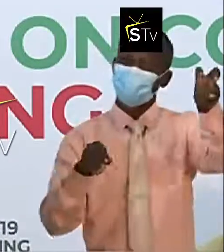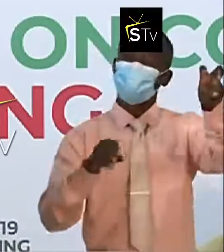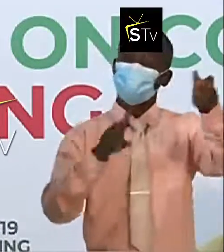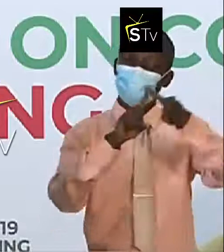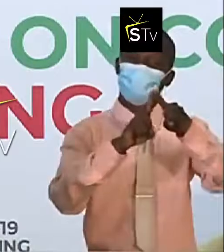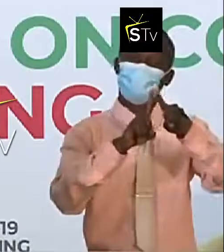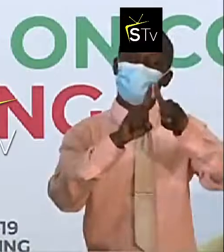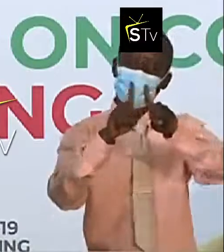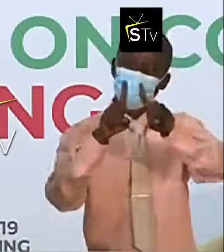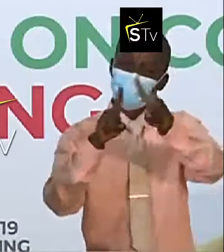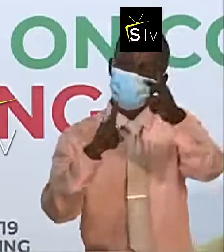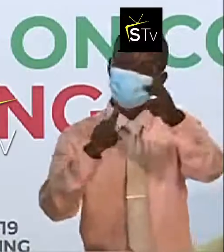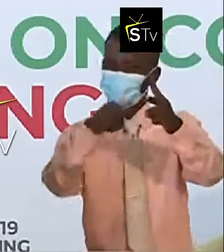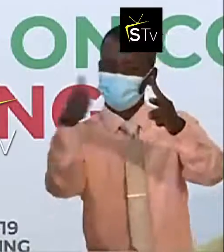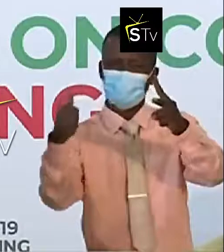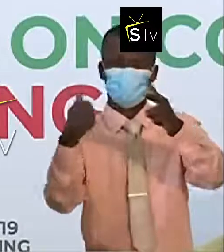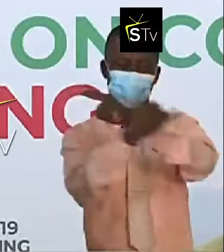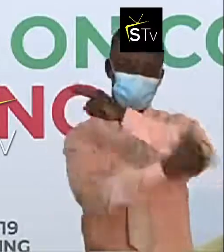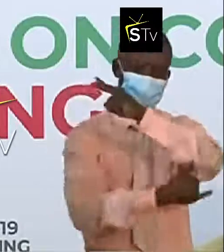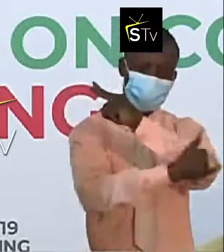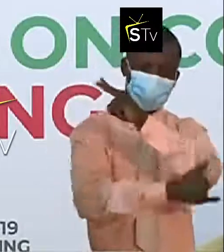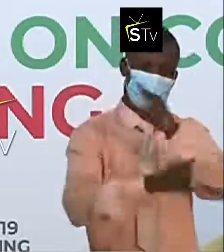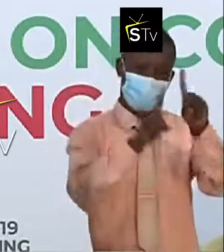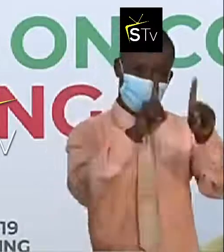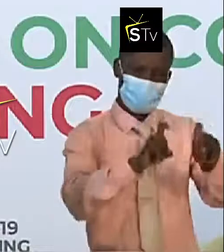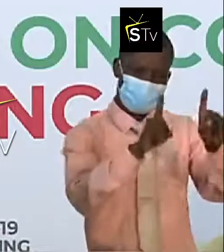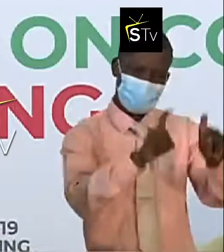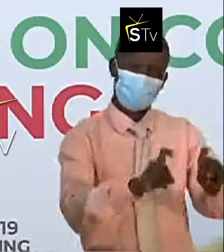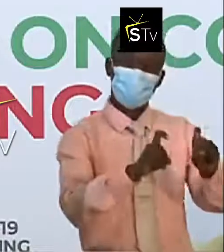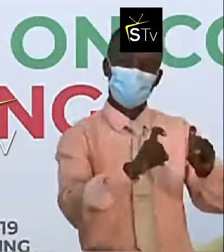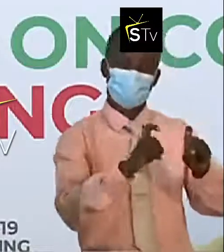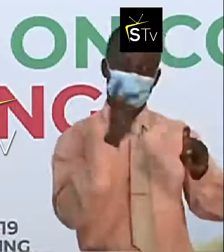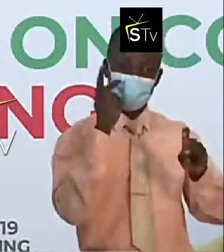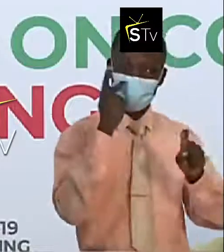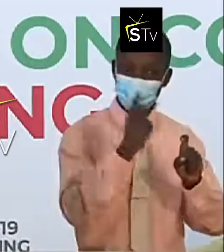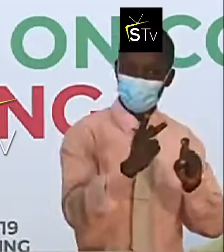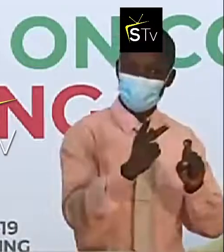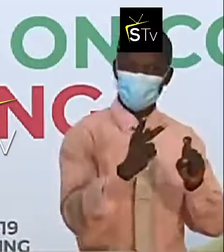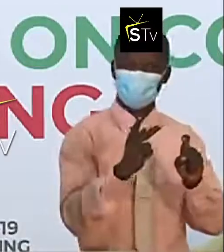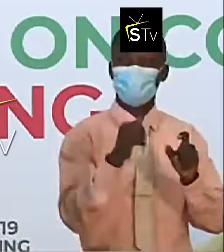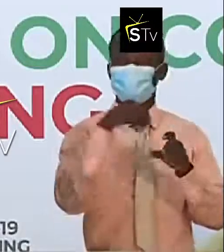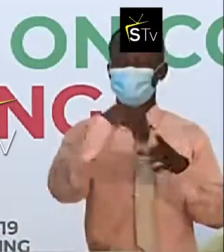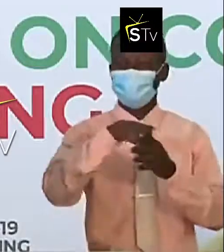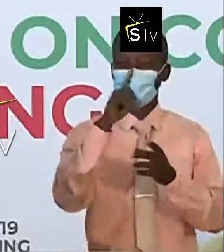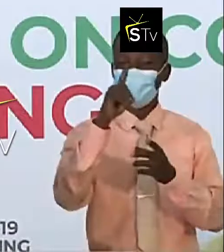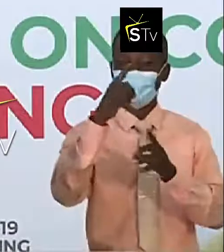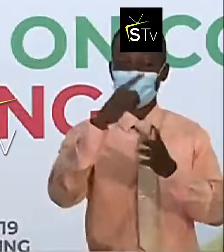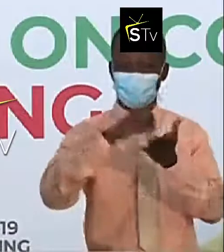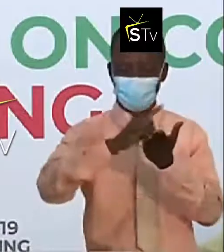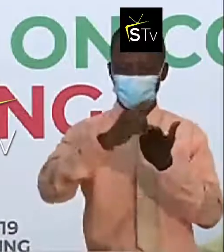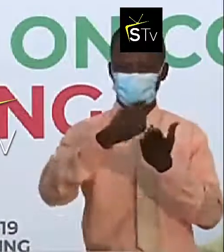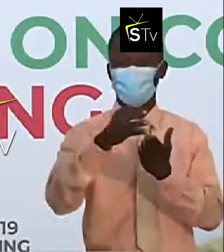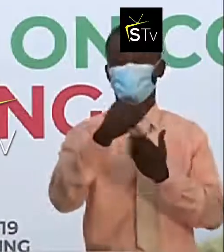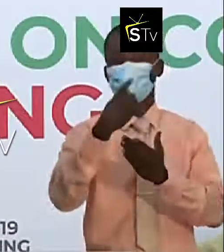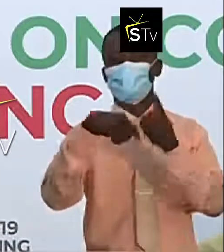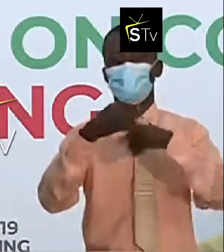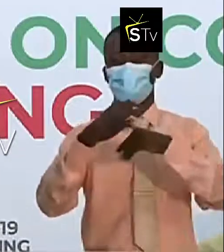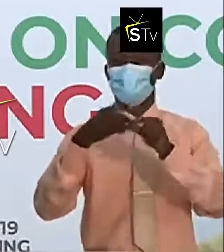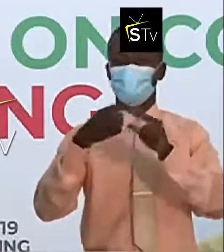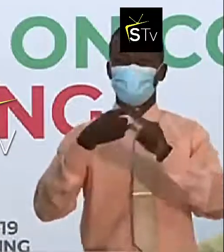countries. And so, once they were tested, this new strain was found among them within a week of returning from Nigeria.